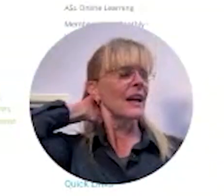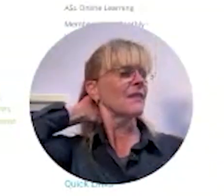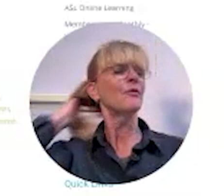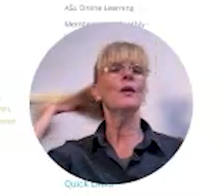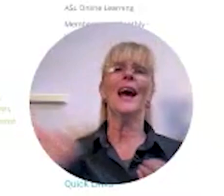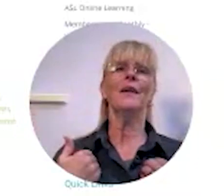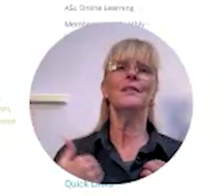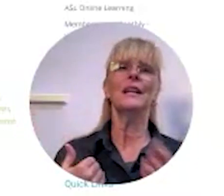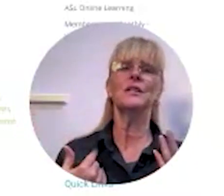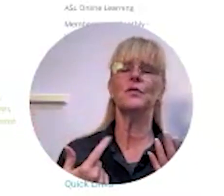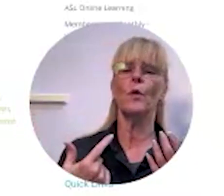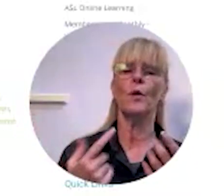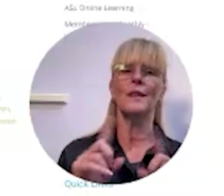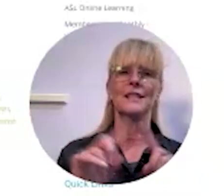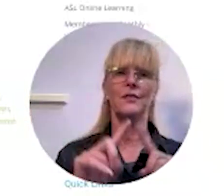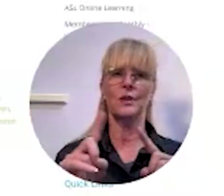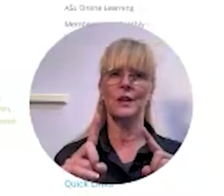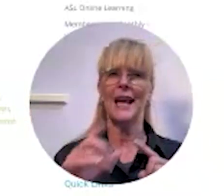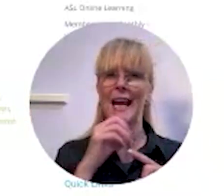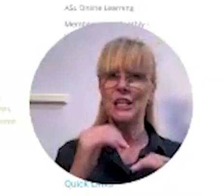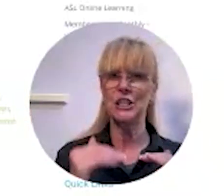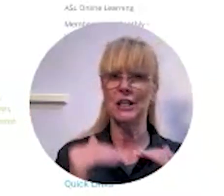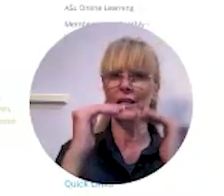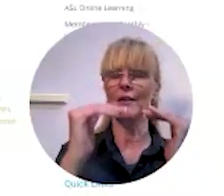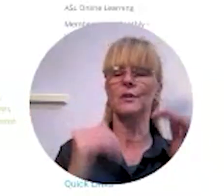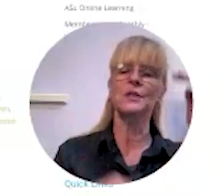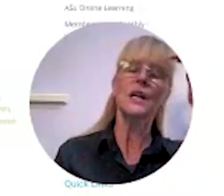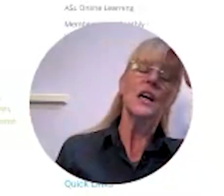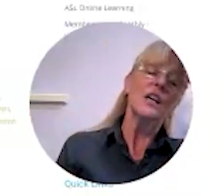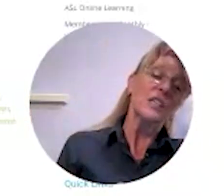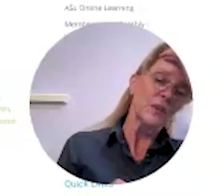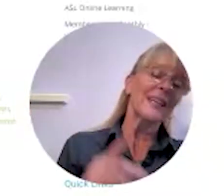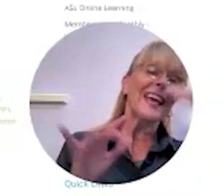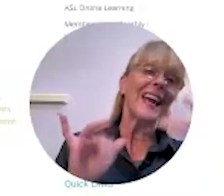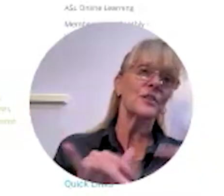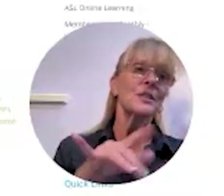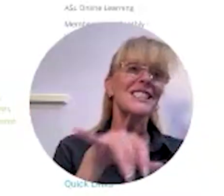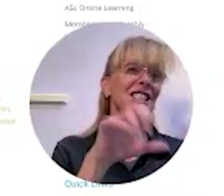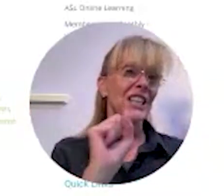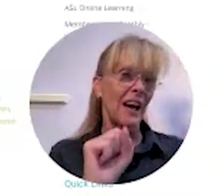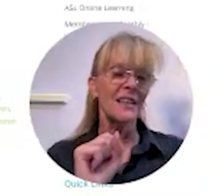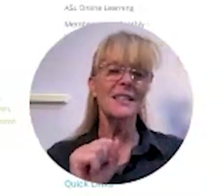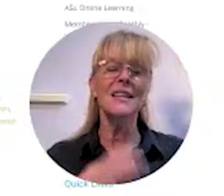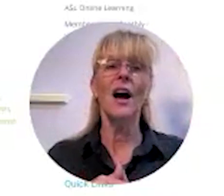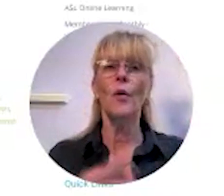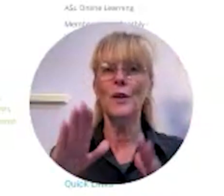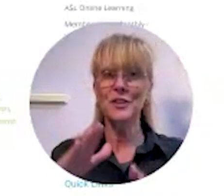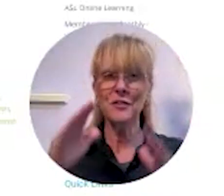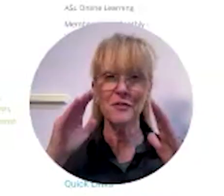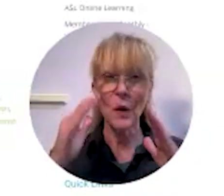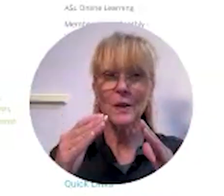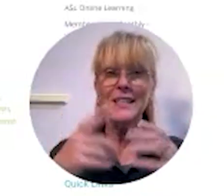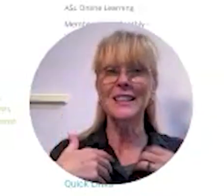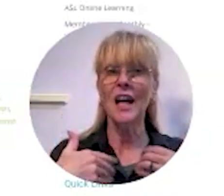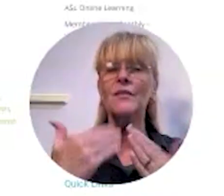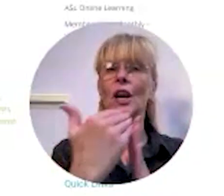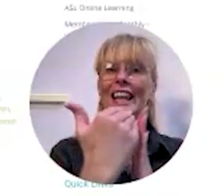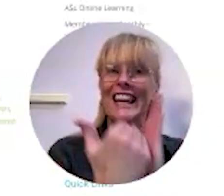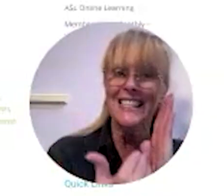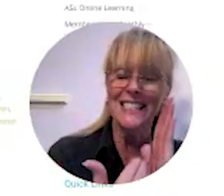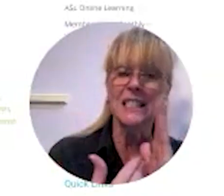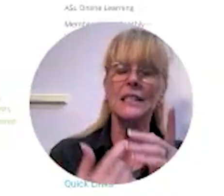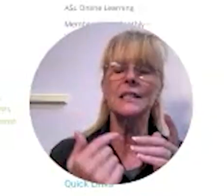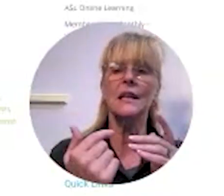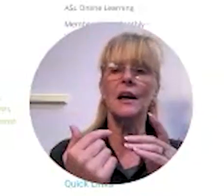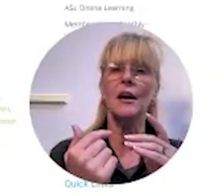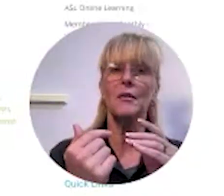if we have things for the different age levels so the answer is yes we do focus a lot of our